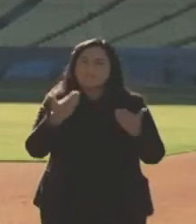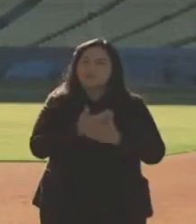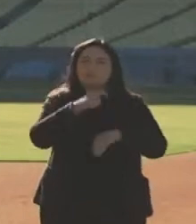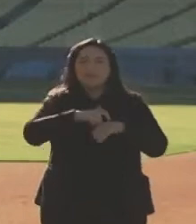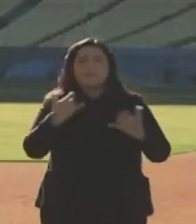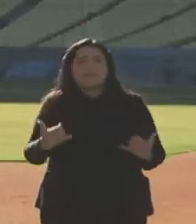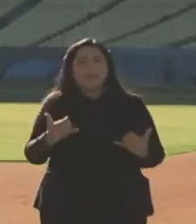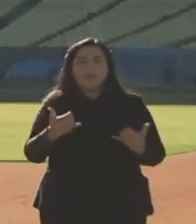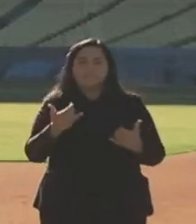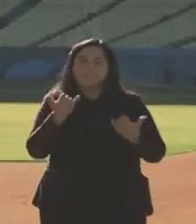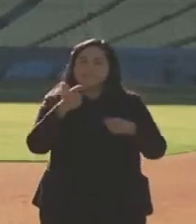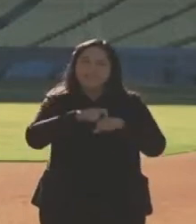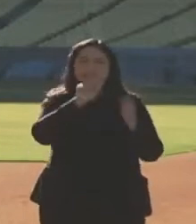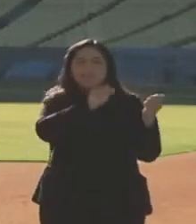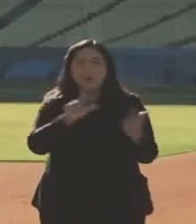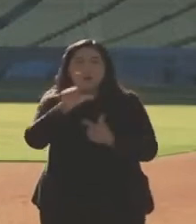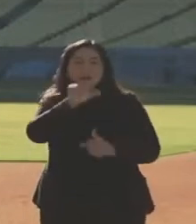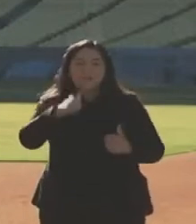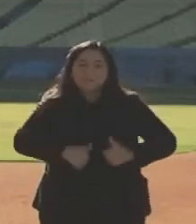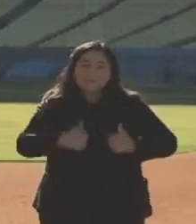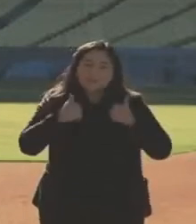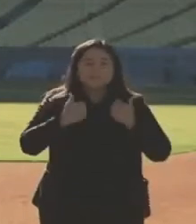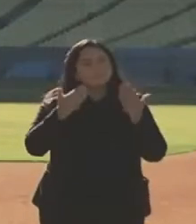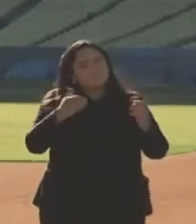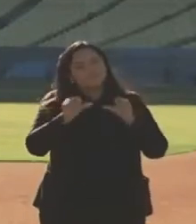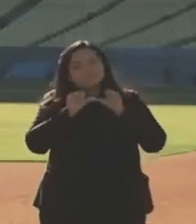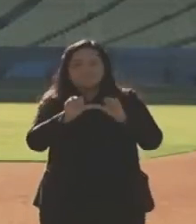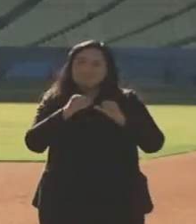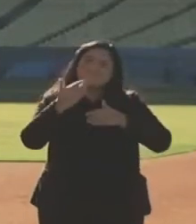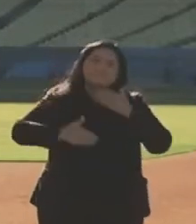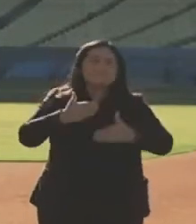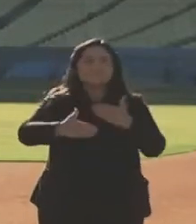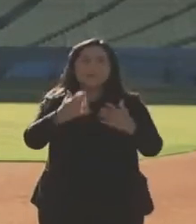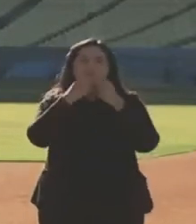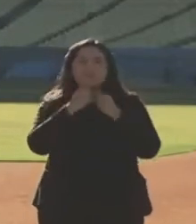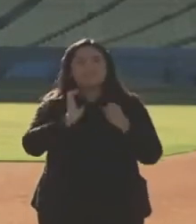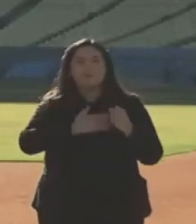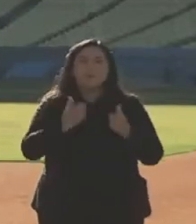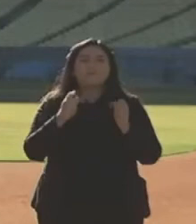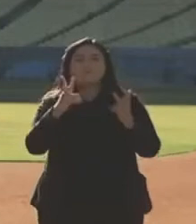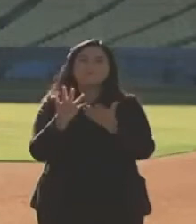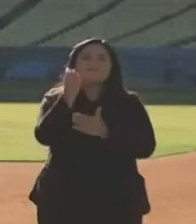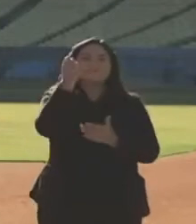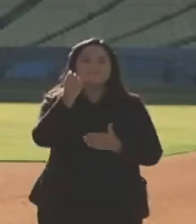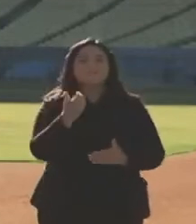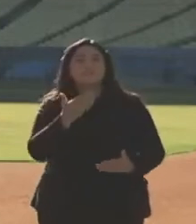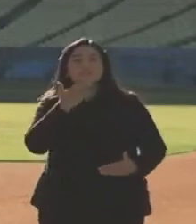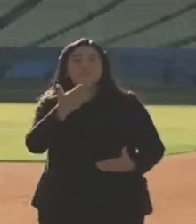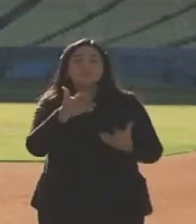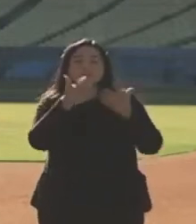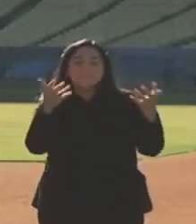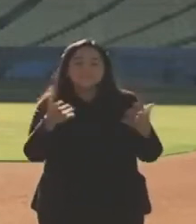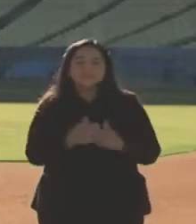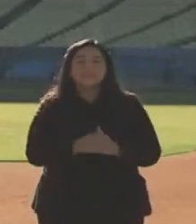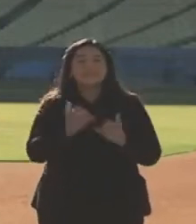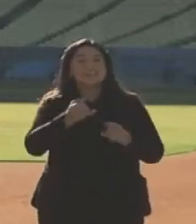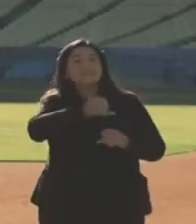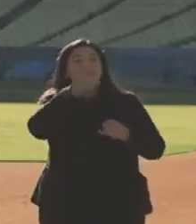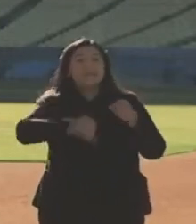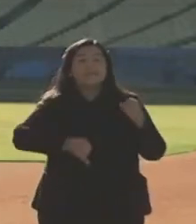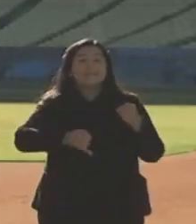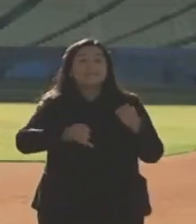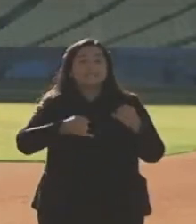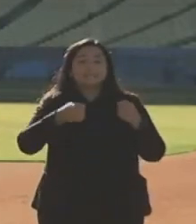to move forward and embrace the opportunities that exist for us. Thank you very much and finally, without